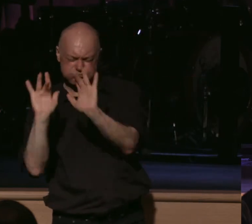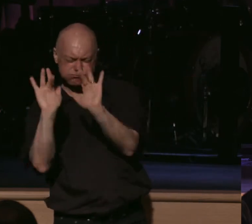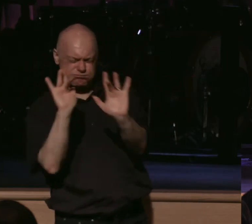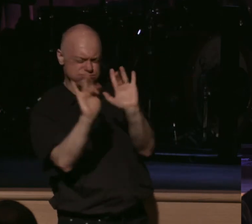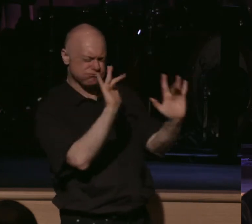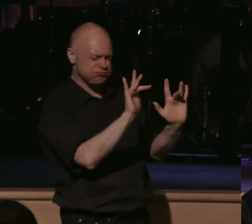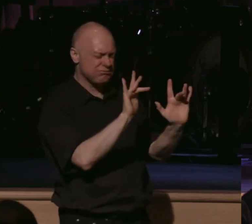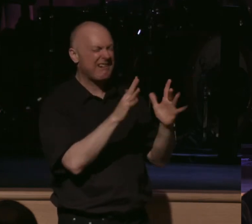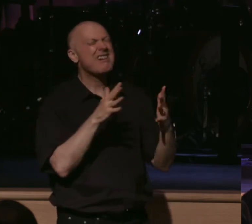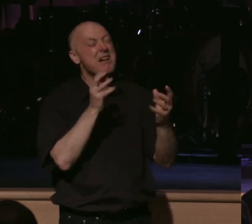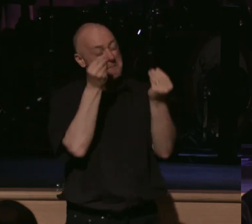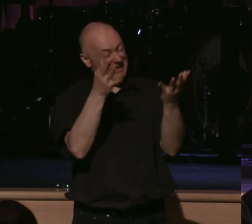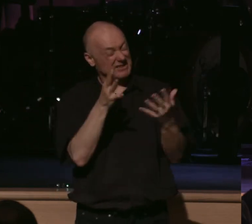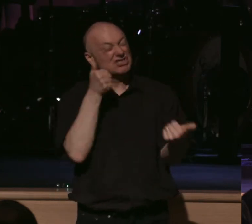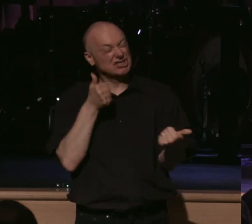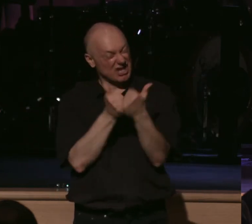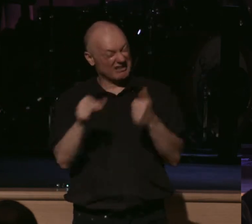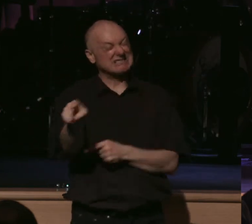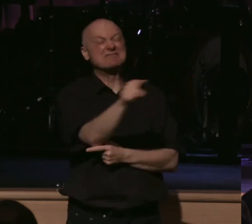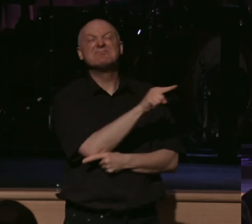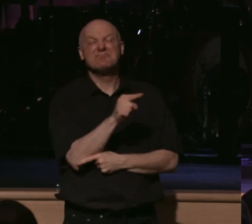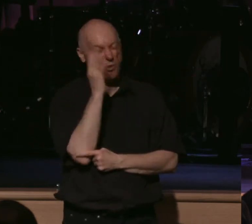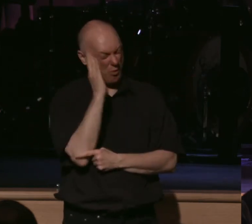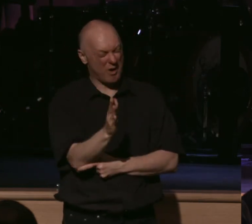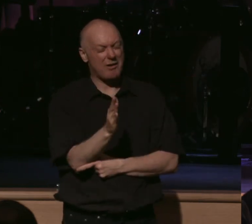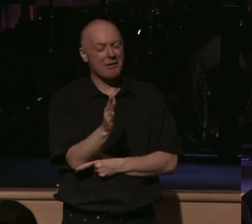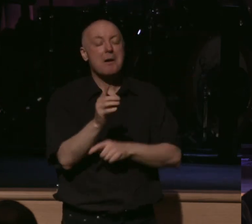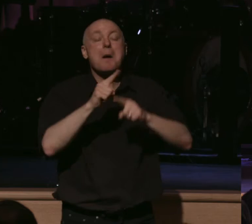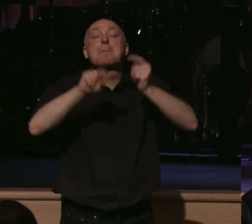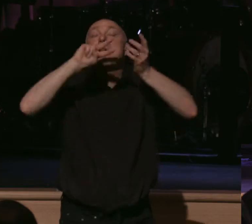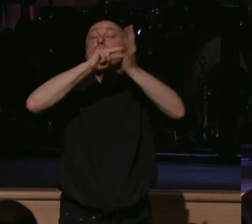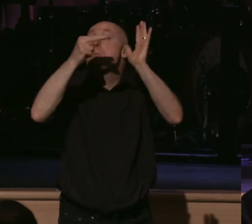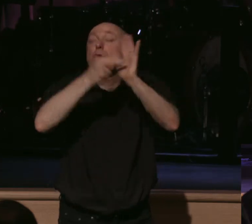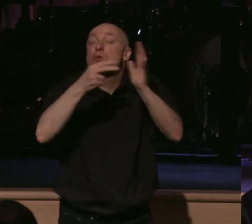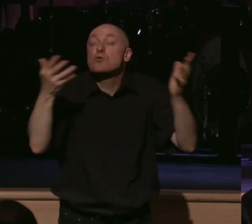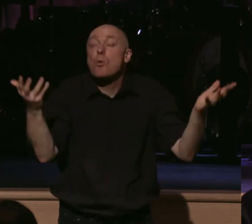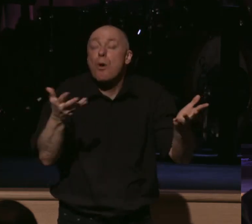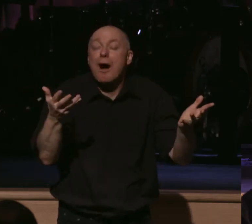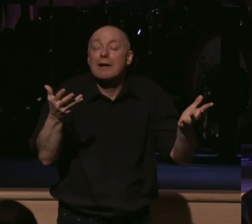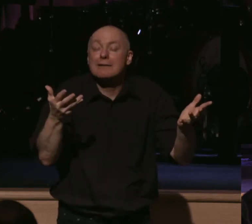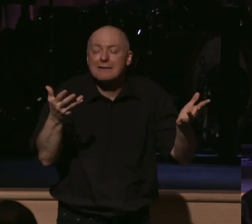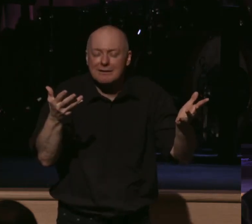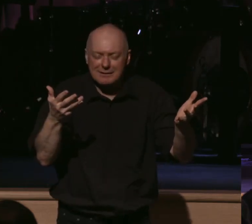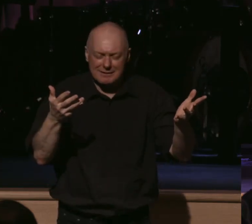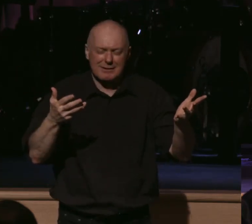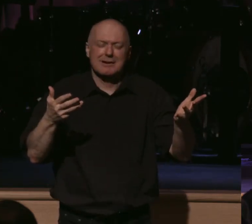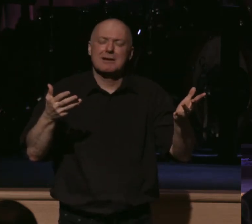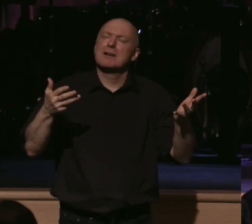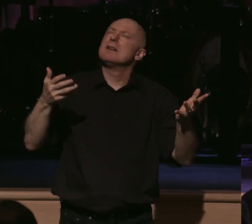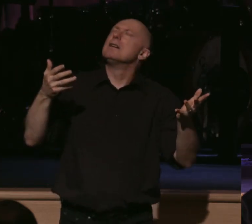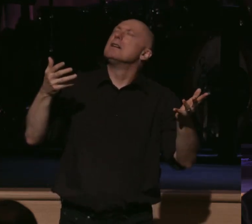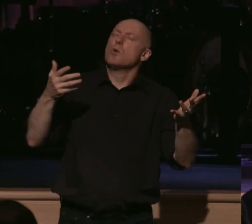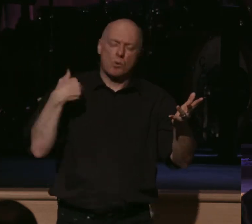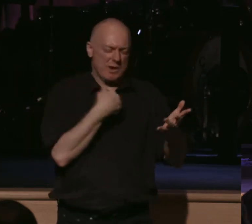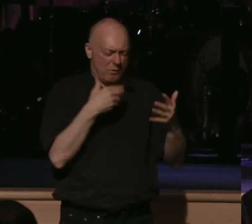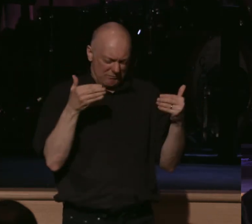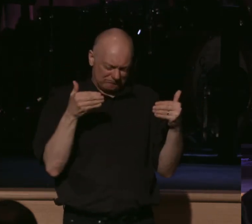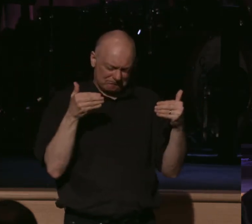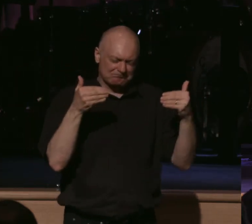challenging message before us, but all in the purposes of what we just saw, Lord, the reality that you are moving forward and you are